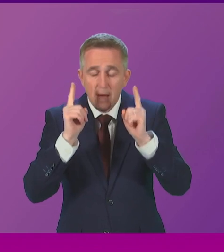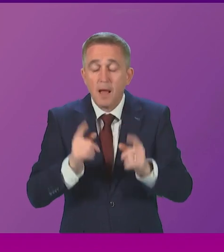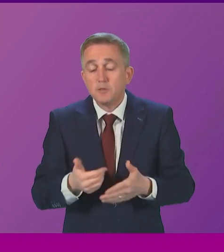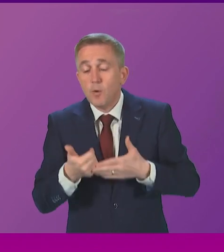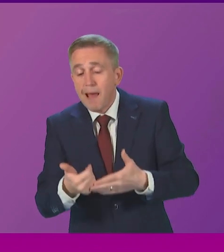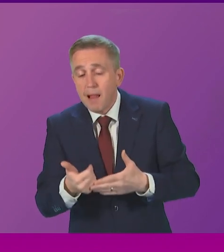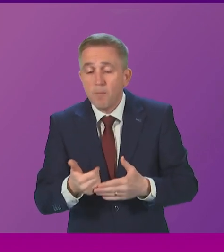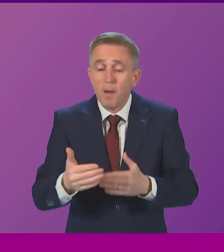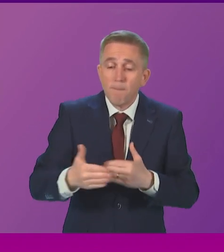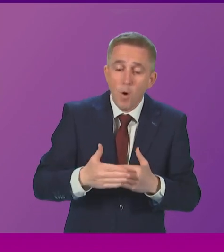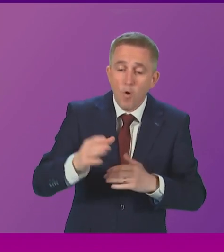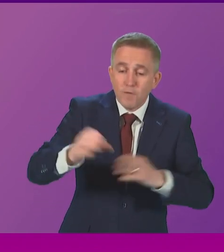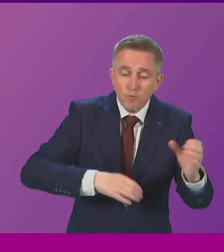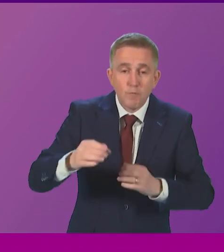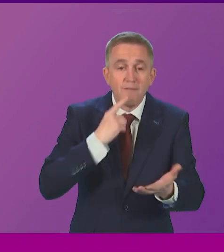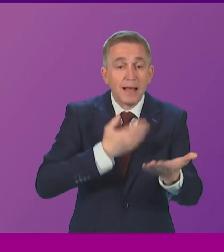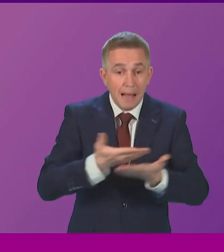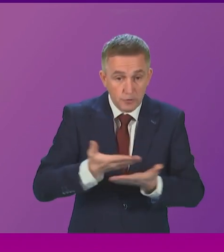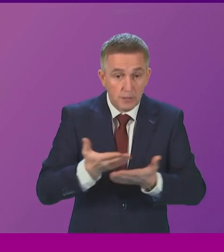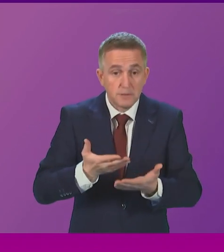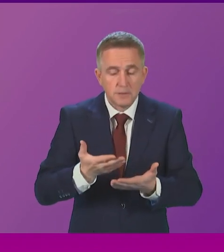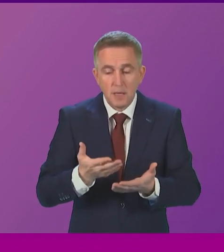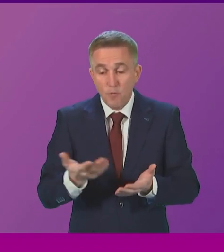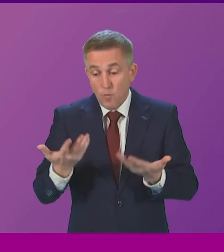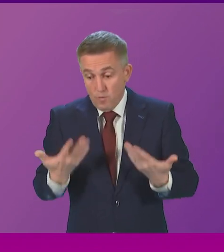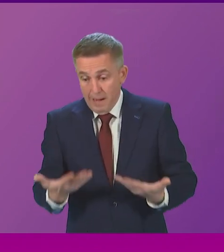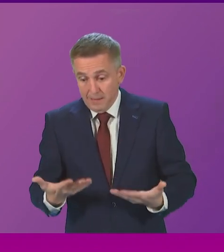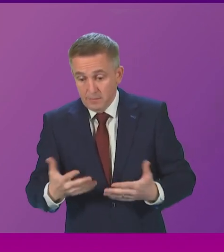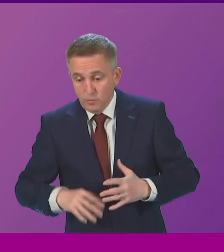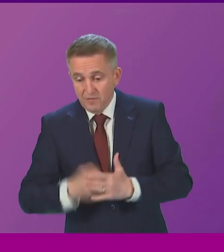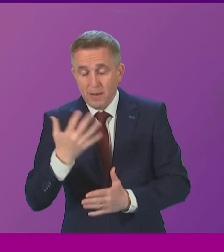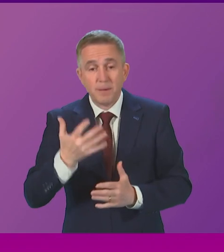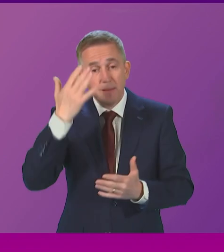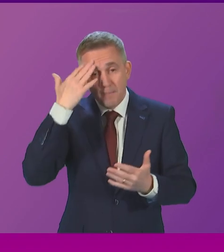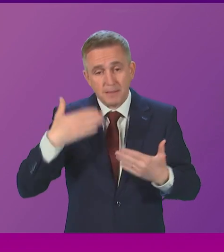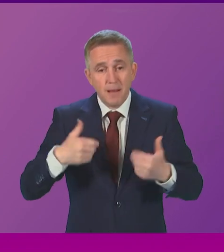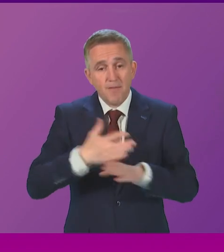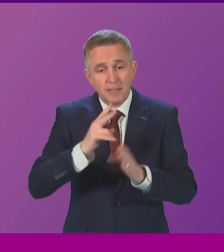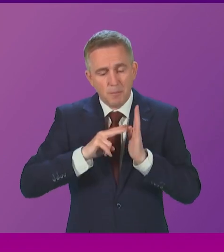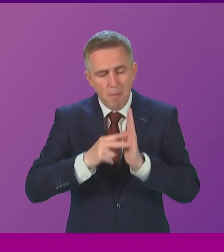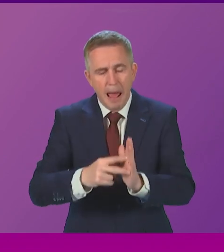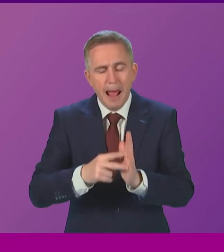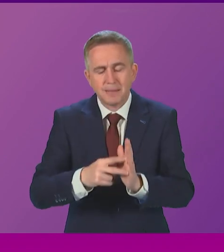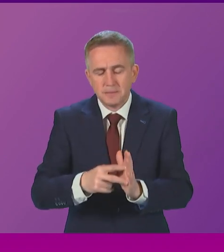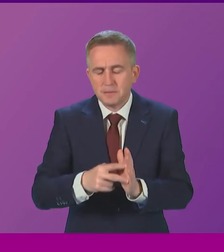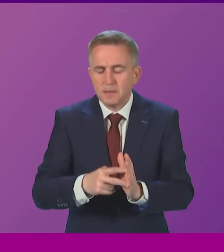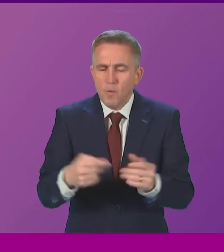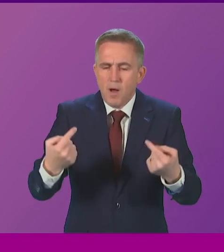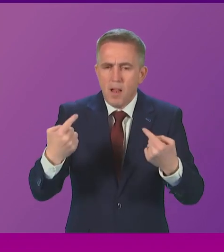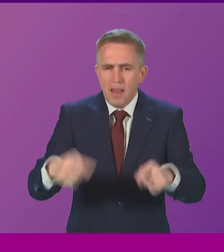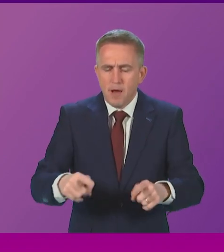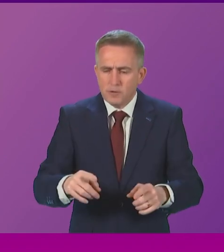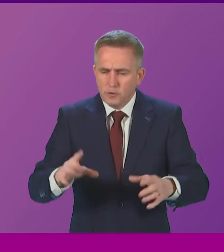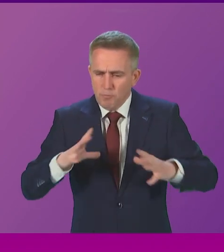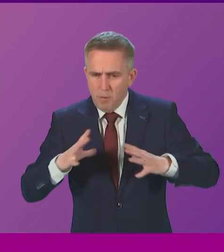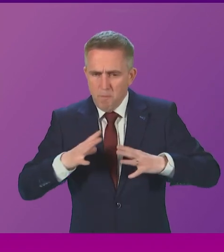of these councillors. And through our Student Mental Health Action Plan, we will seek to build on that to make sure that we are supporting the resilience and mental well-being of